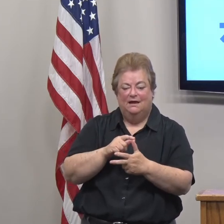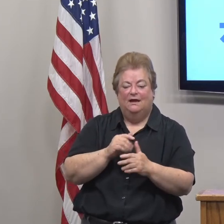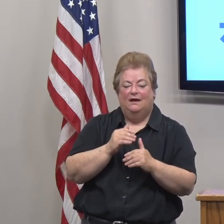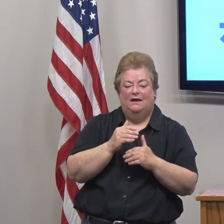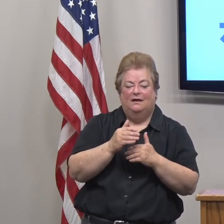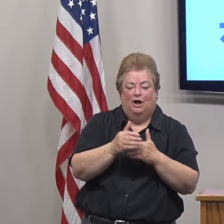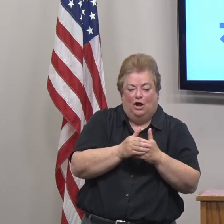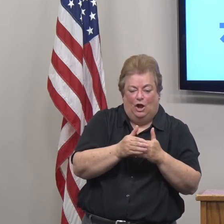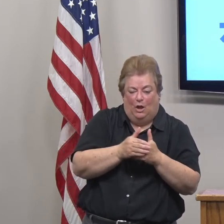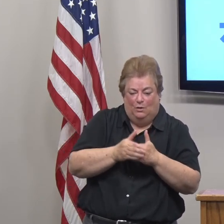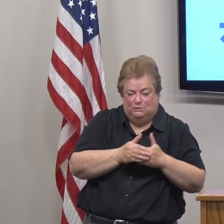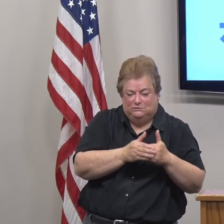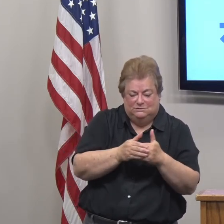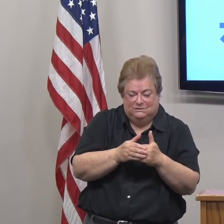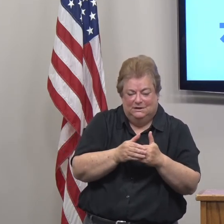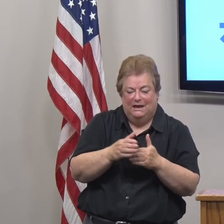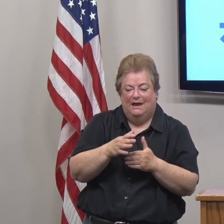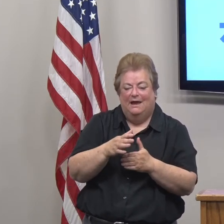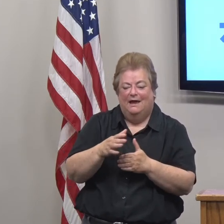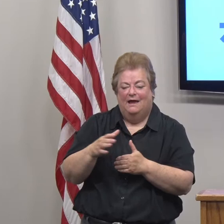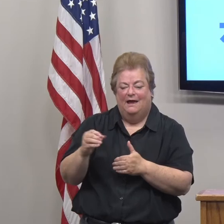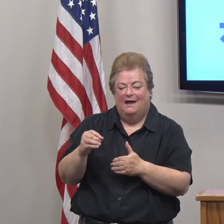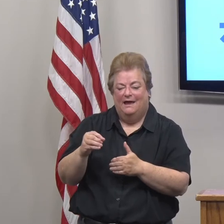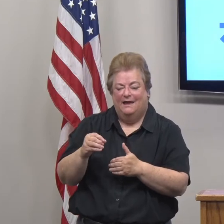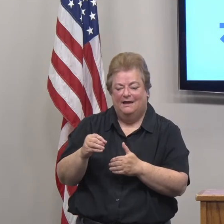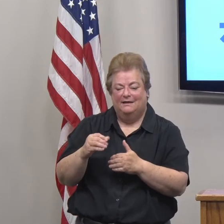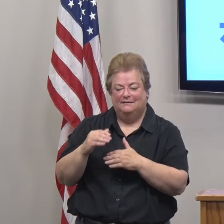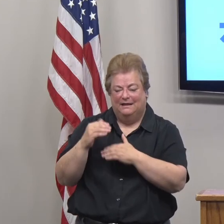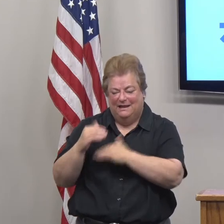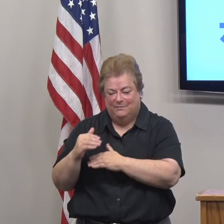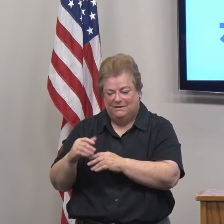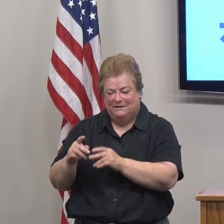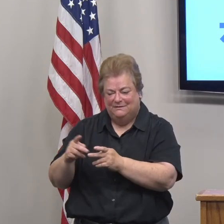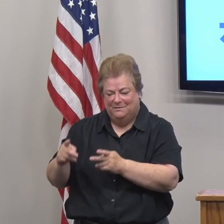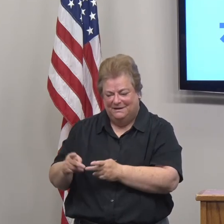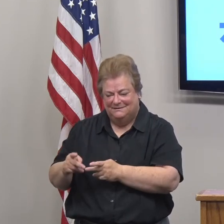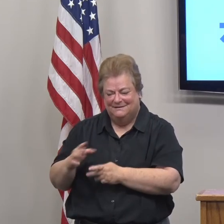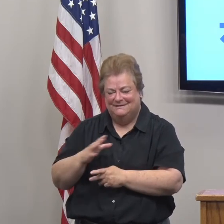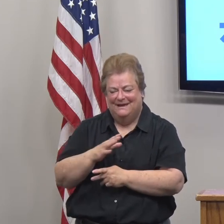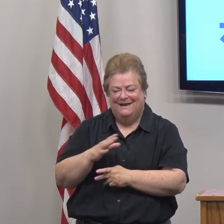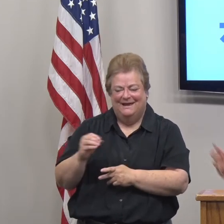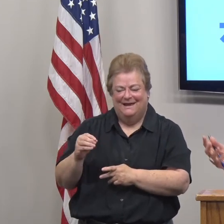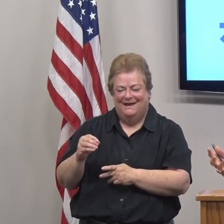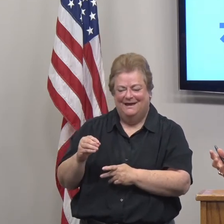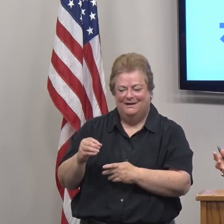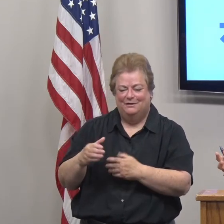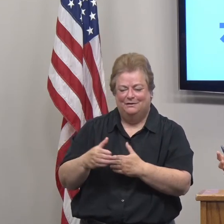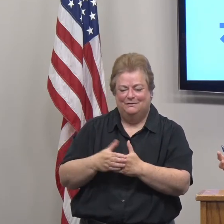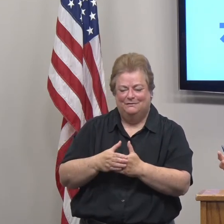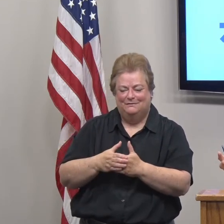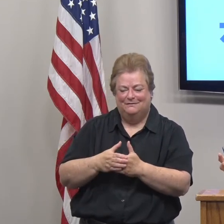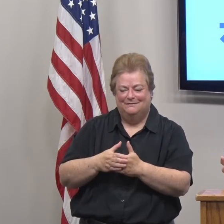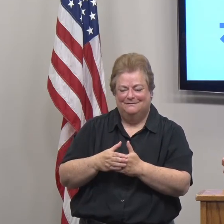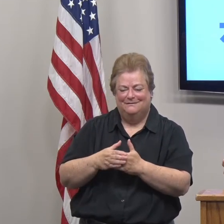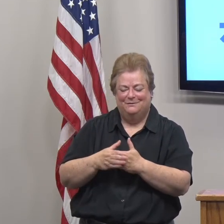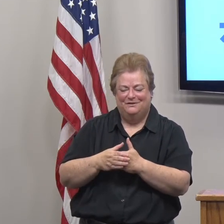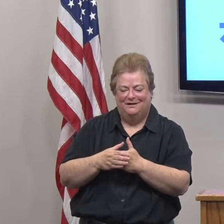contact confined spaces and and the other one